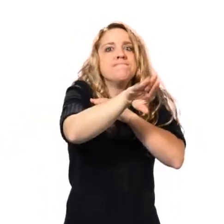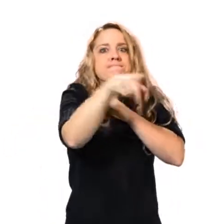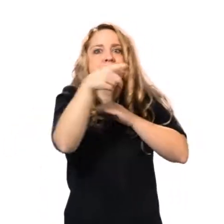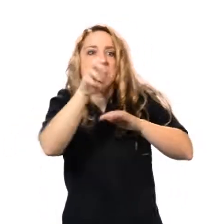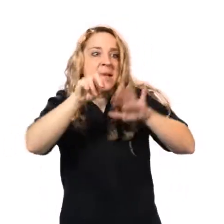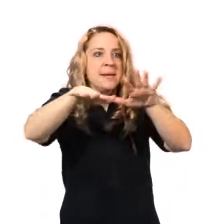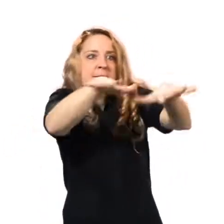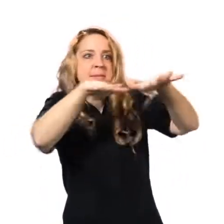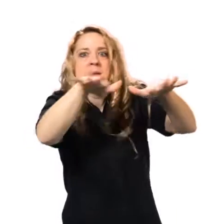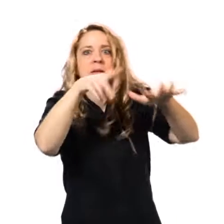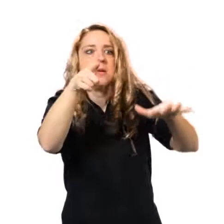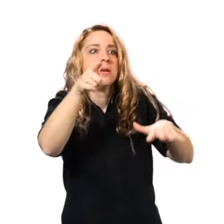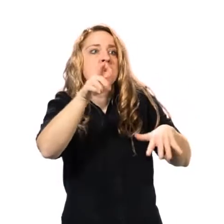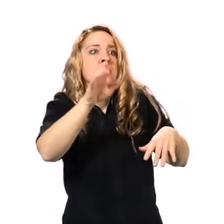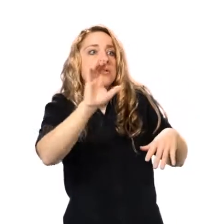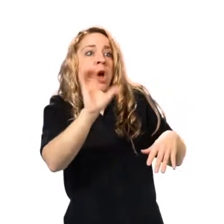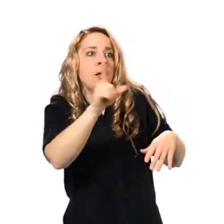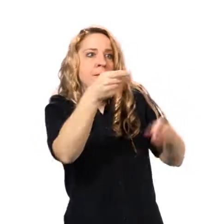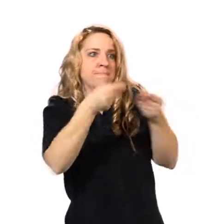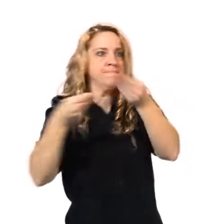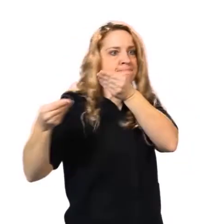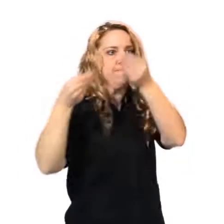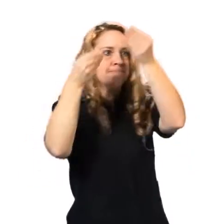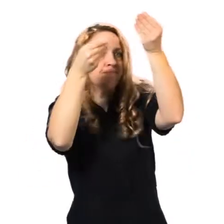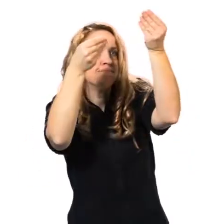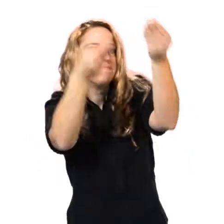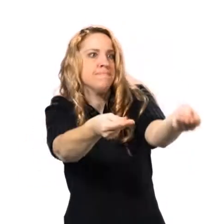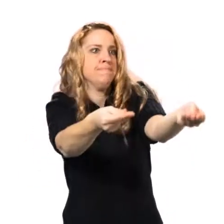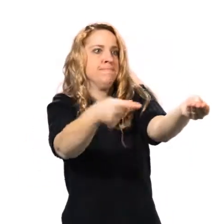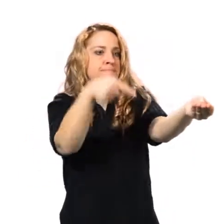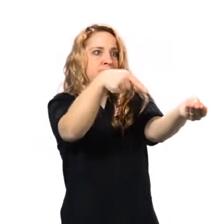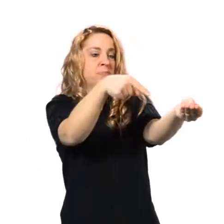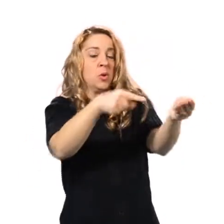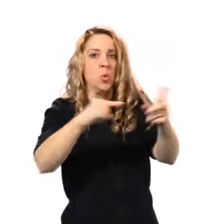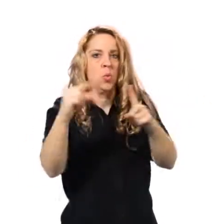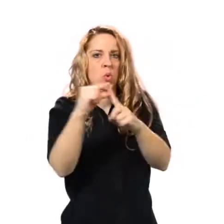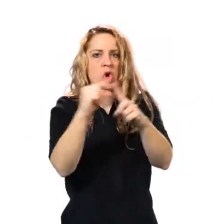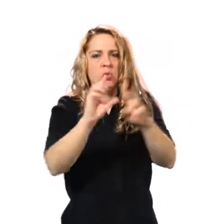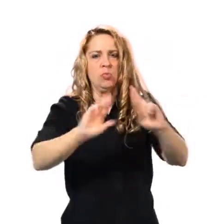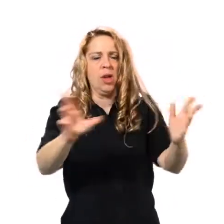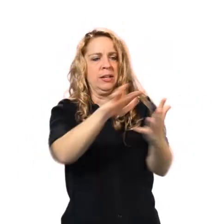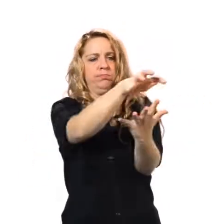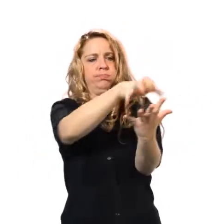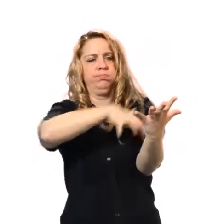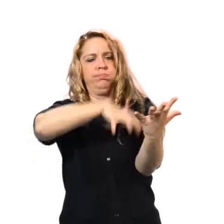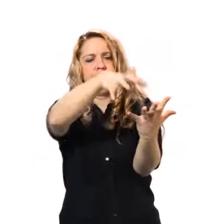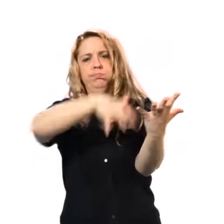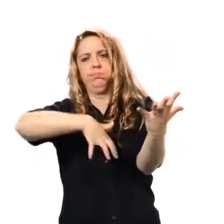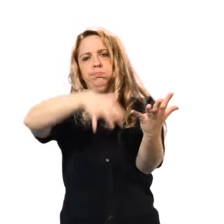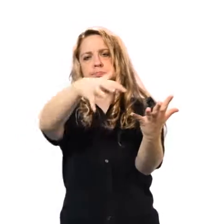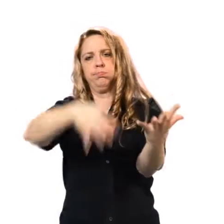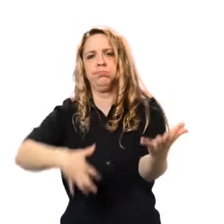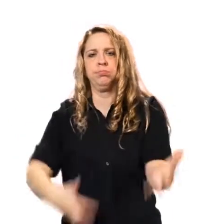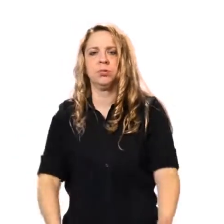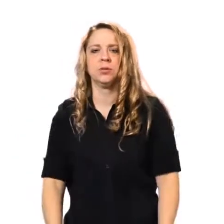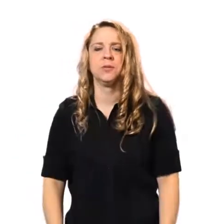Templeton scurried to the pig pen and gave Charlotte a scrap of paper that was full of words.